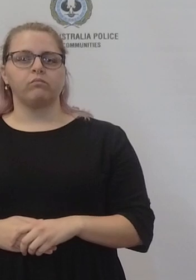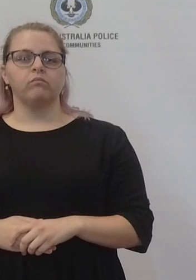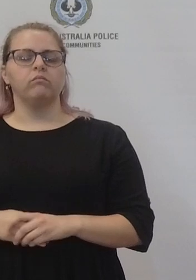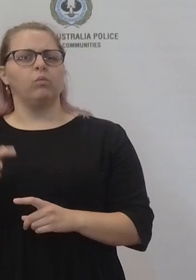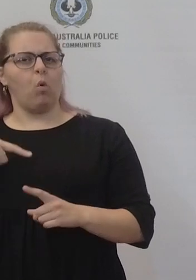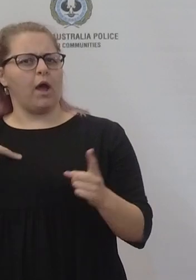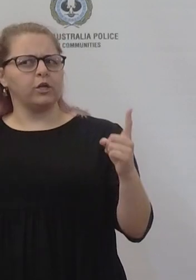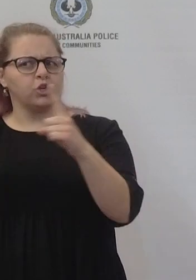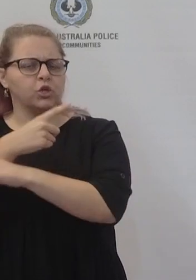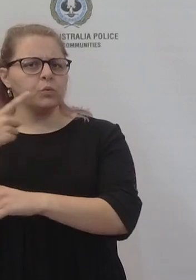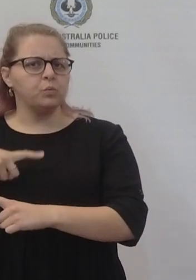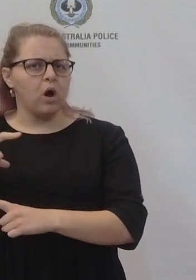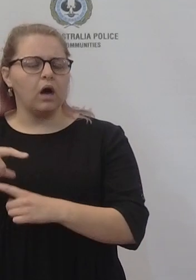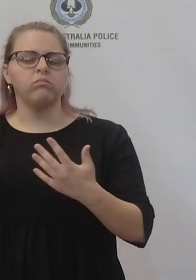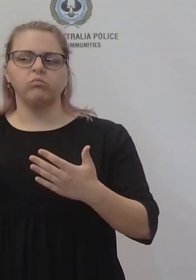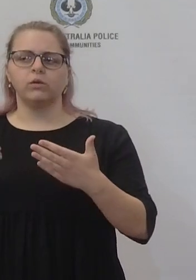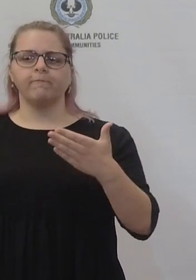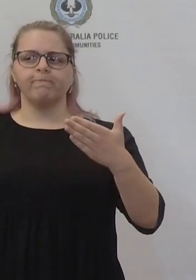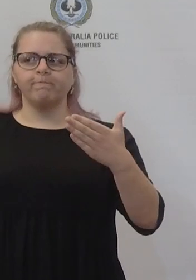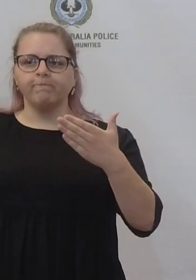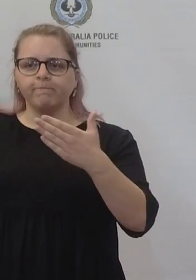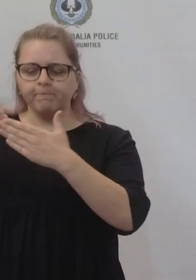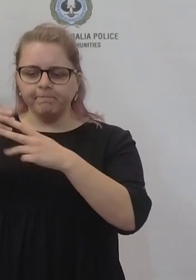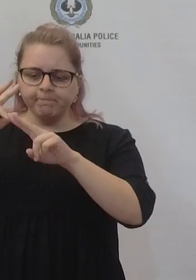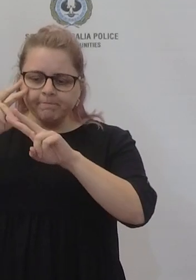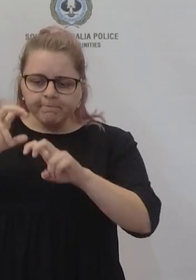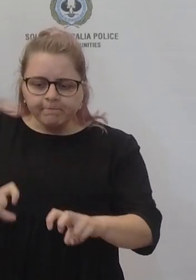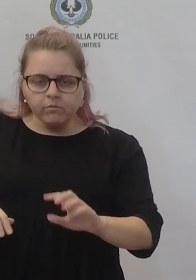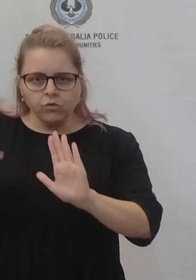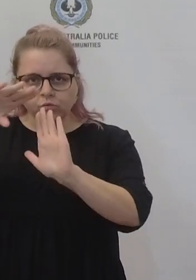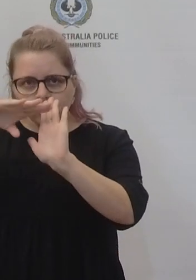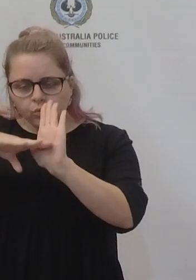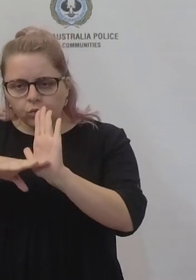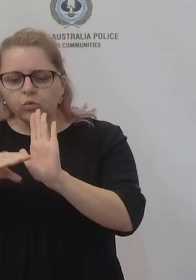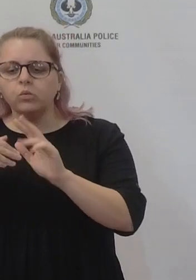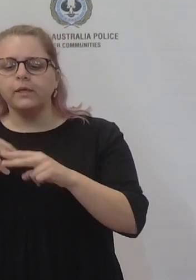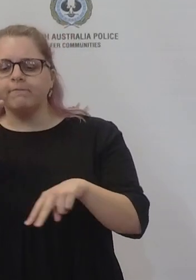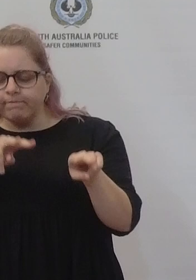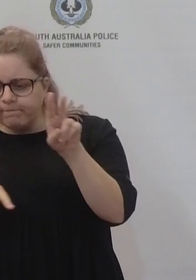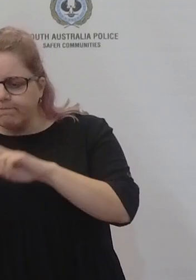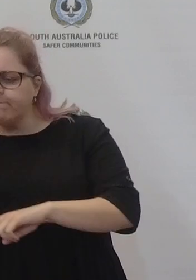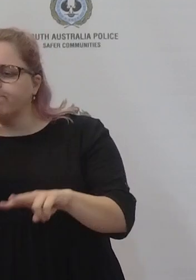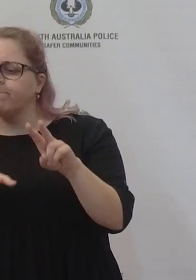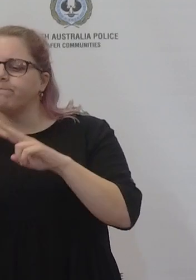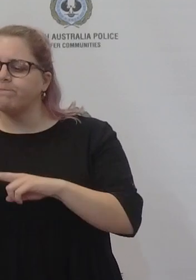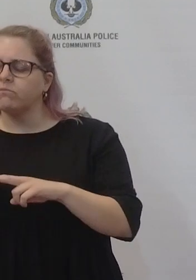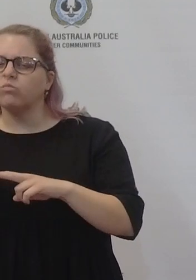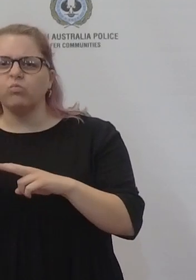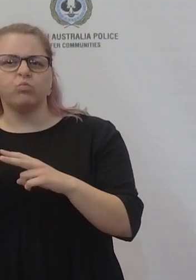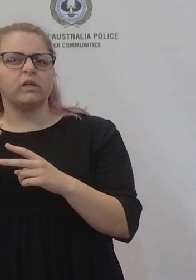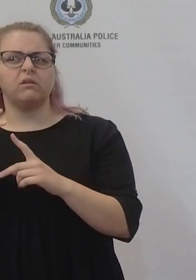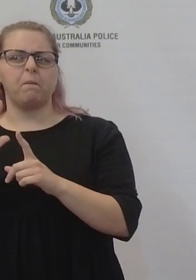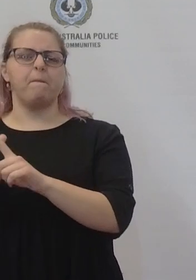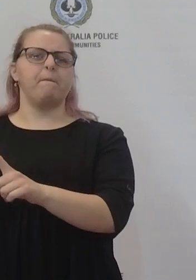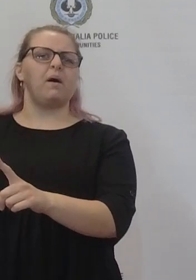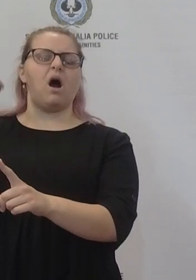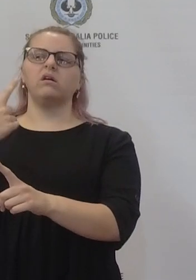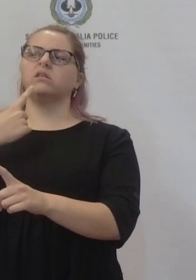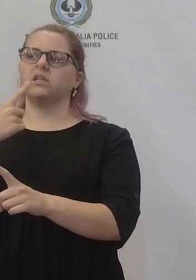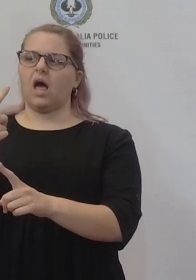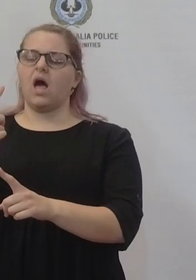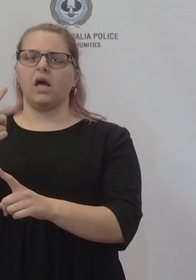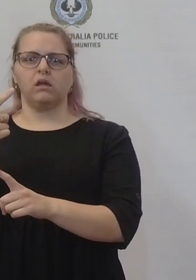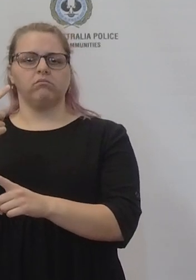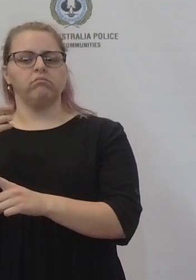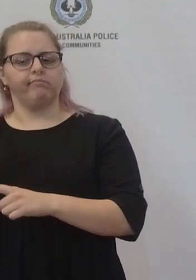of the requirement for these directions and it was always the case that these directions put in place for mandates were